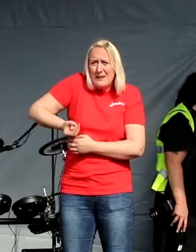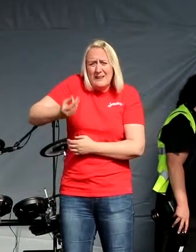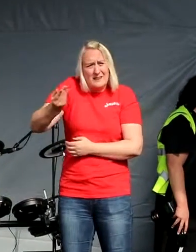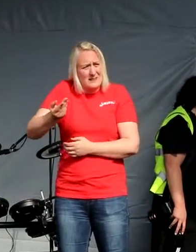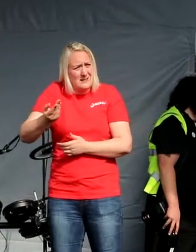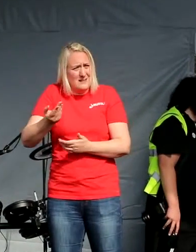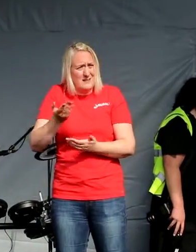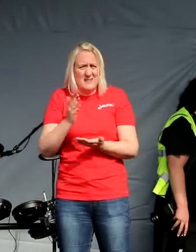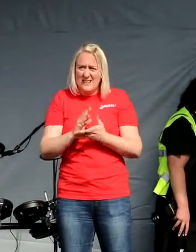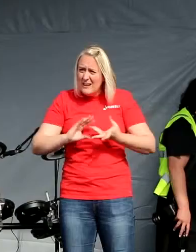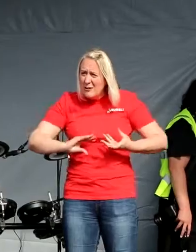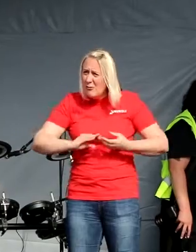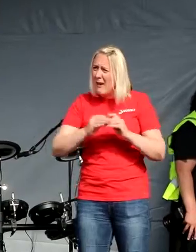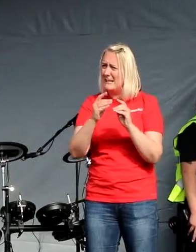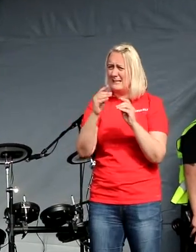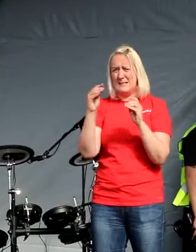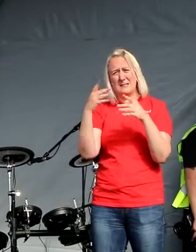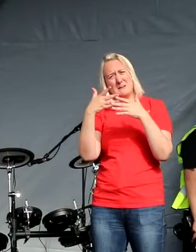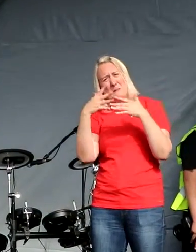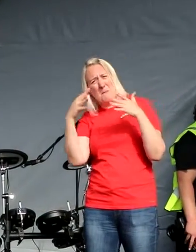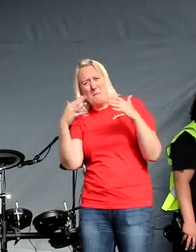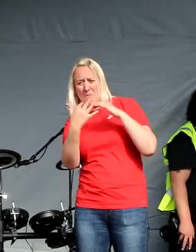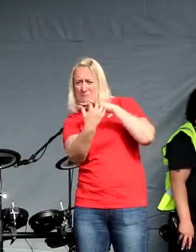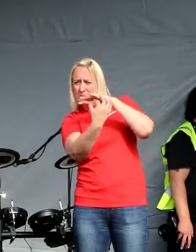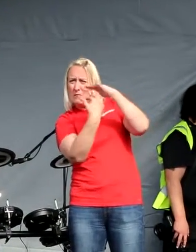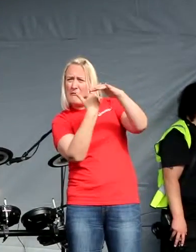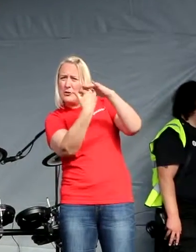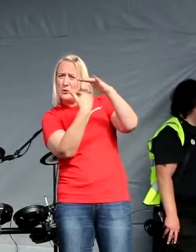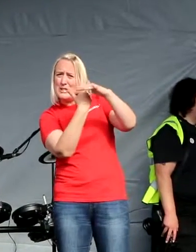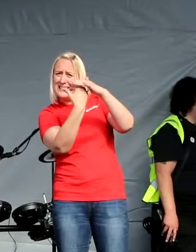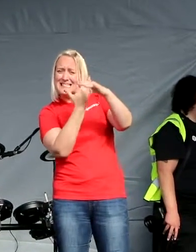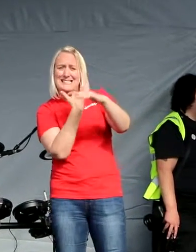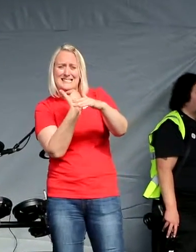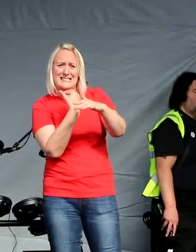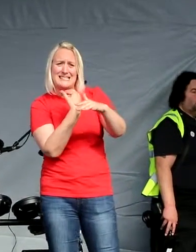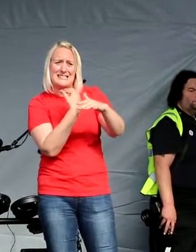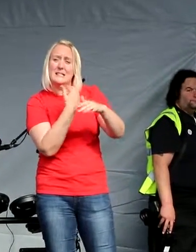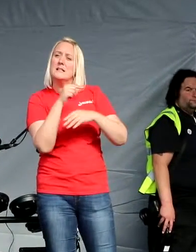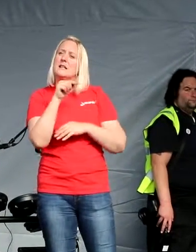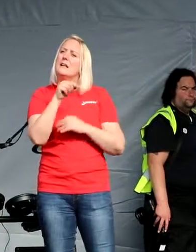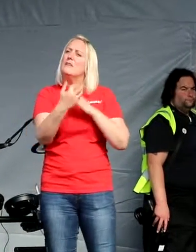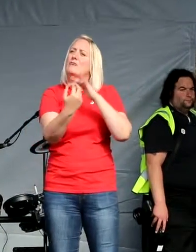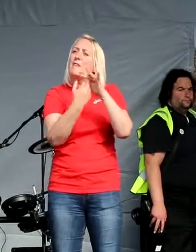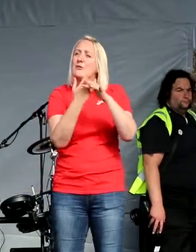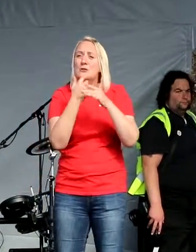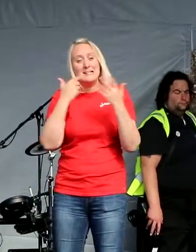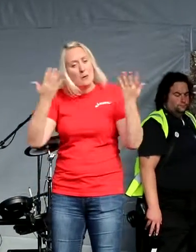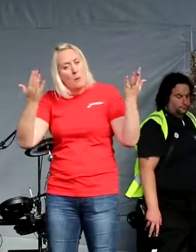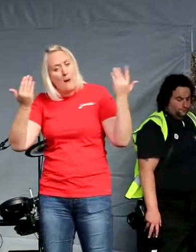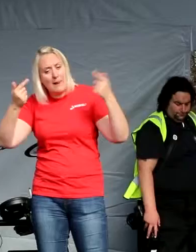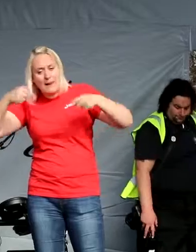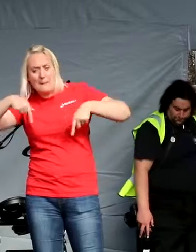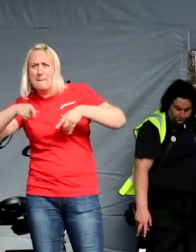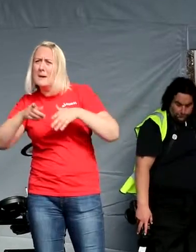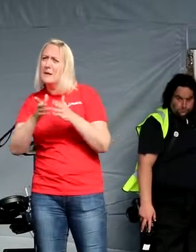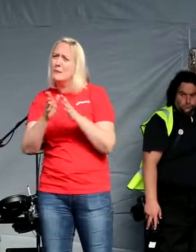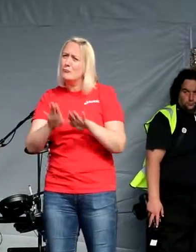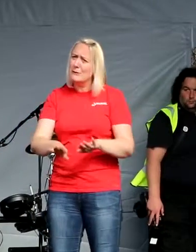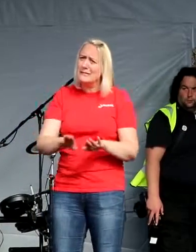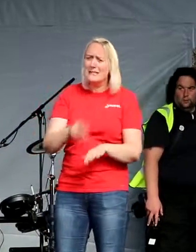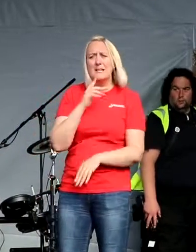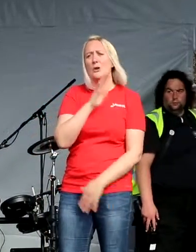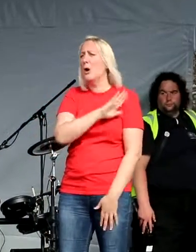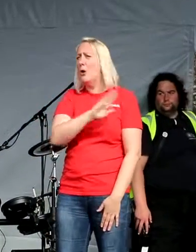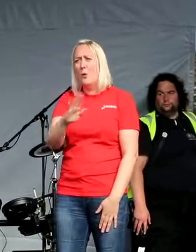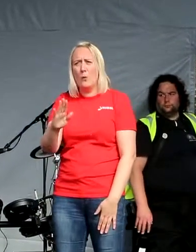millions of refugees. But these refugees are not welcome here in Britain, here in